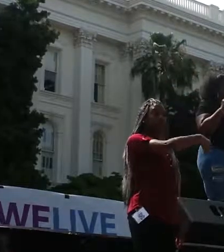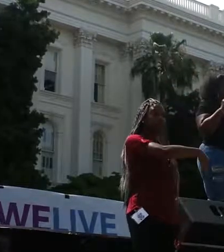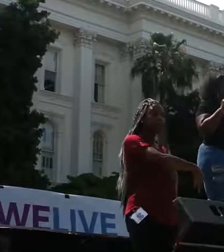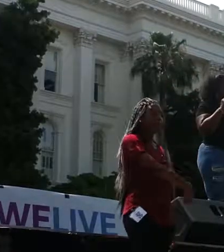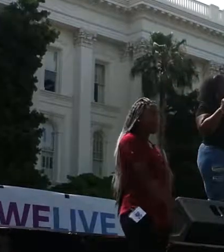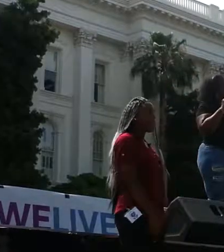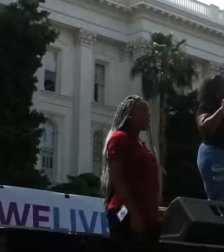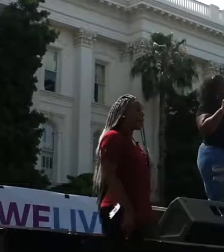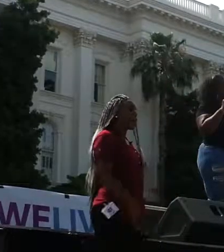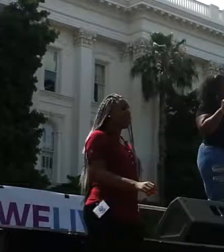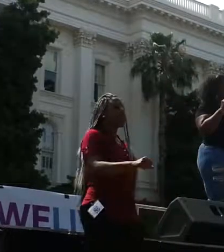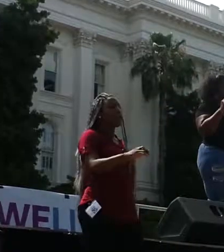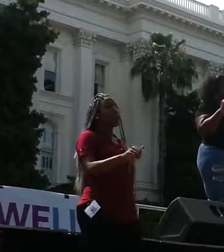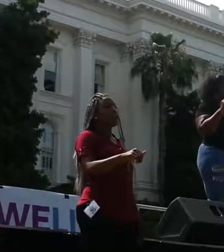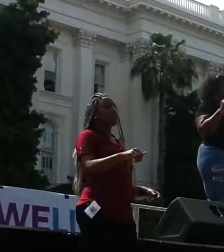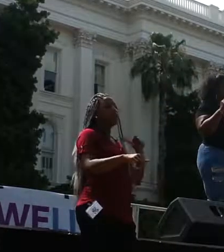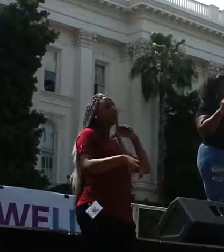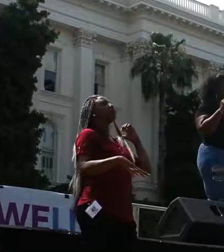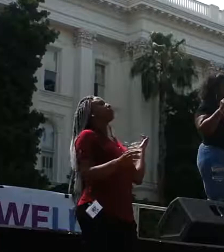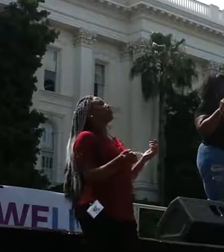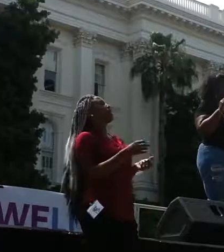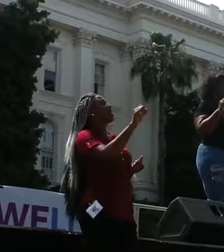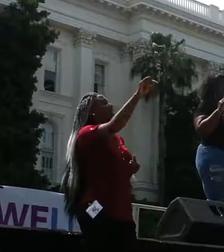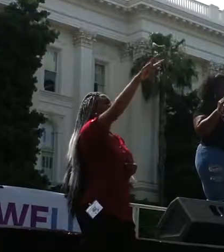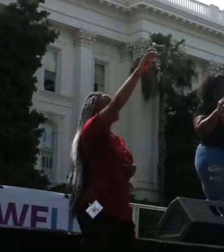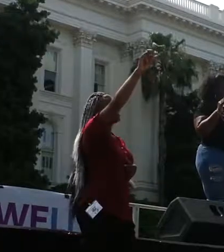You better ask Steve Hansen.